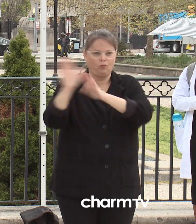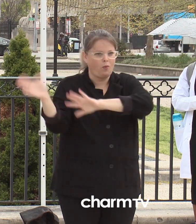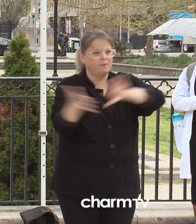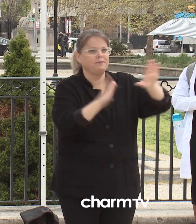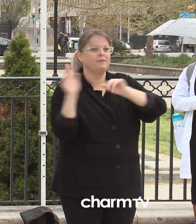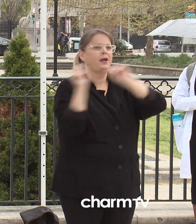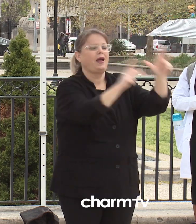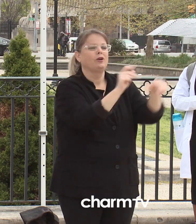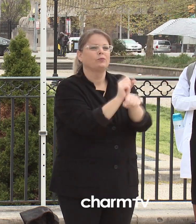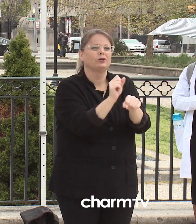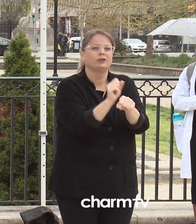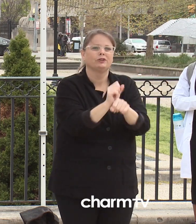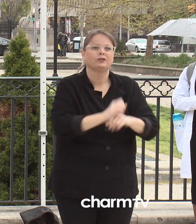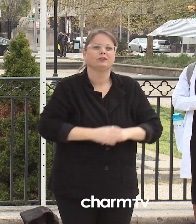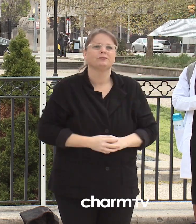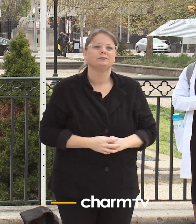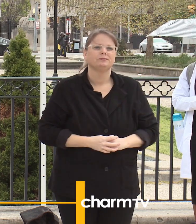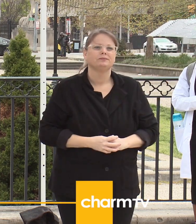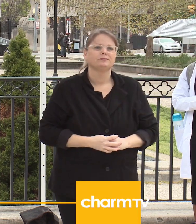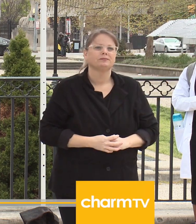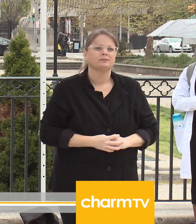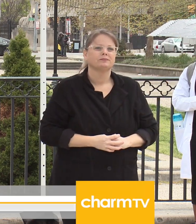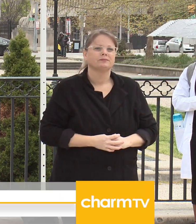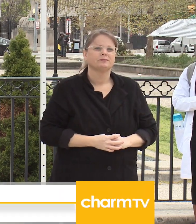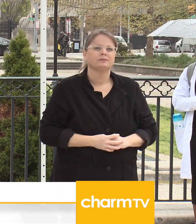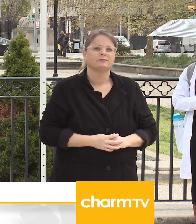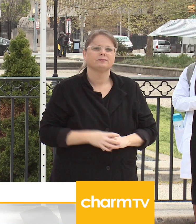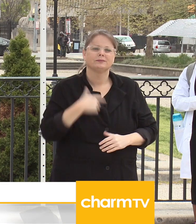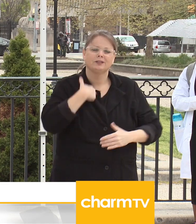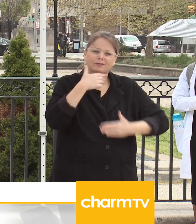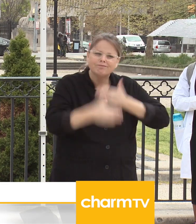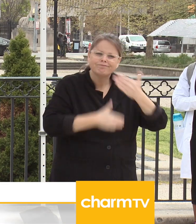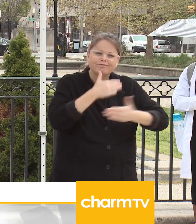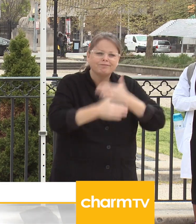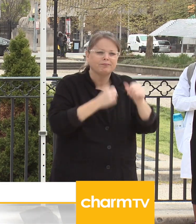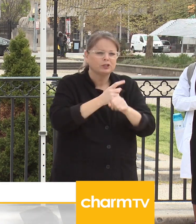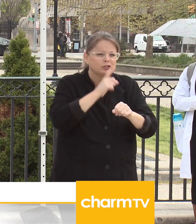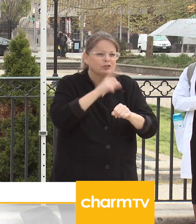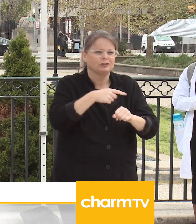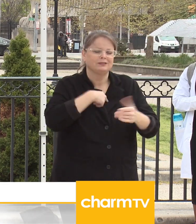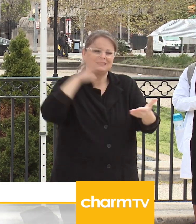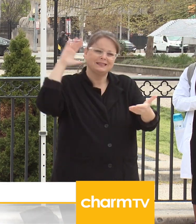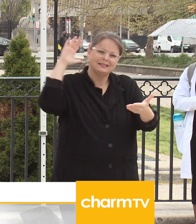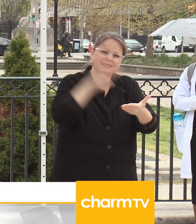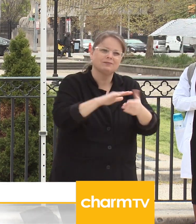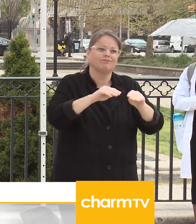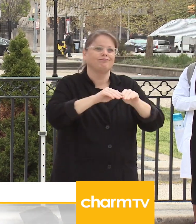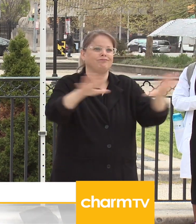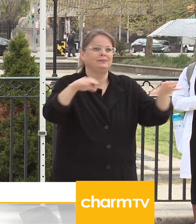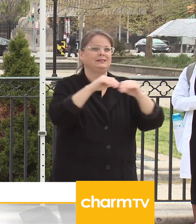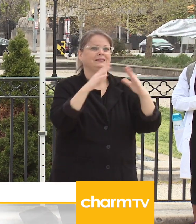exposure of COVID-19 to our officers and the citizens of Baltimore. Thank you. Mr. Mayor.